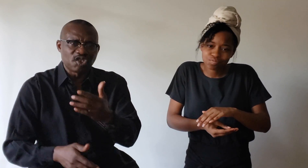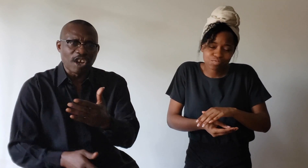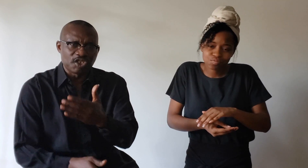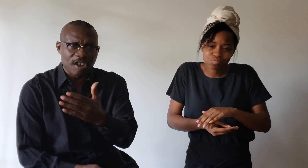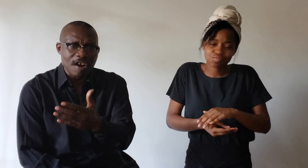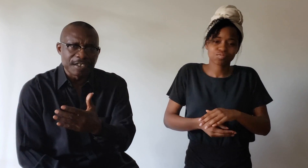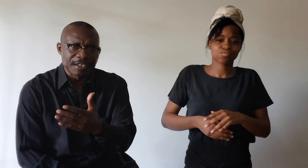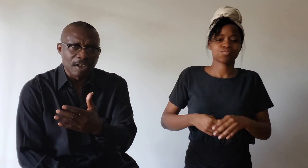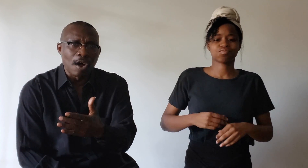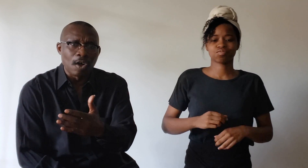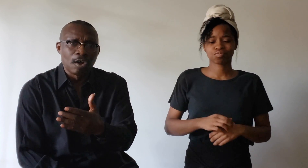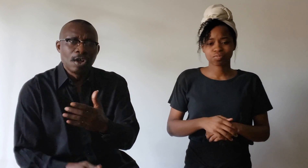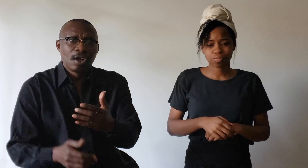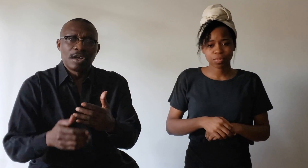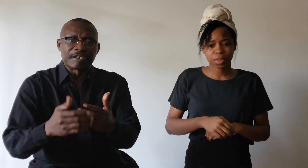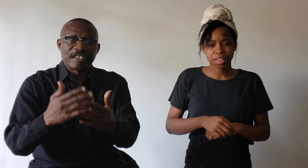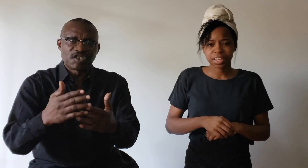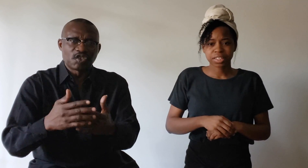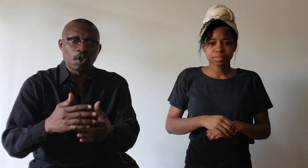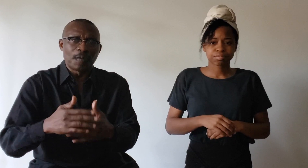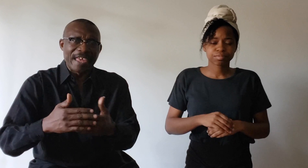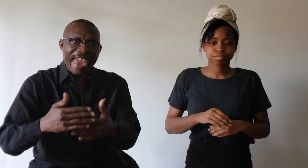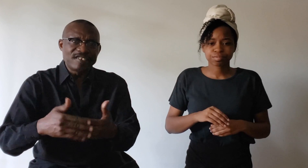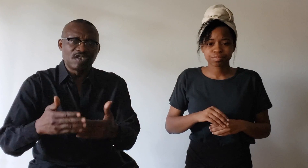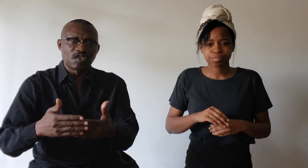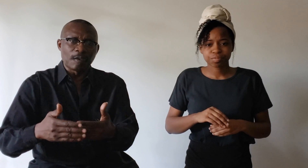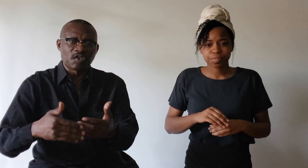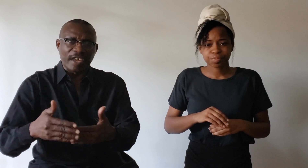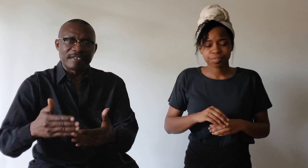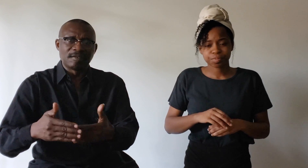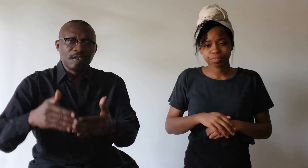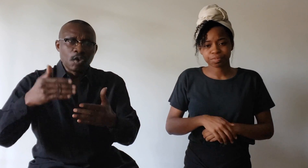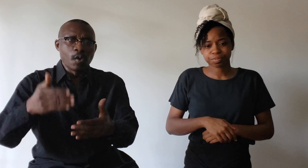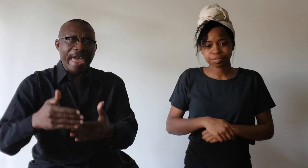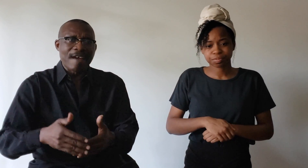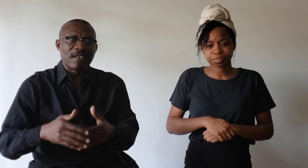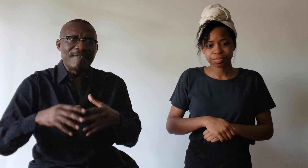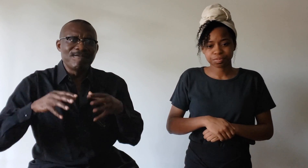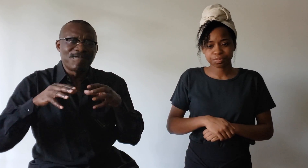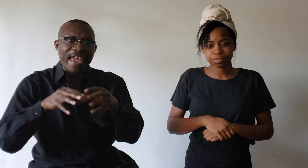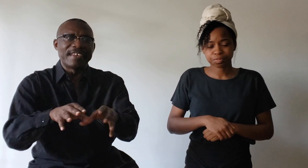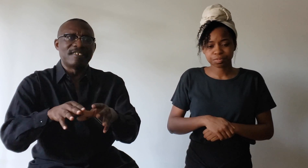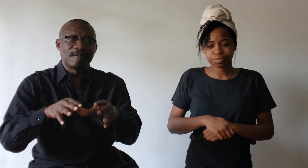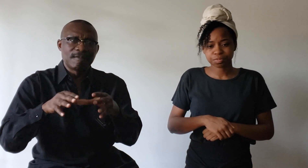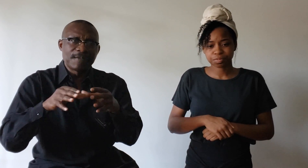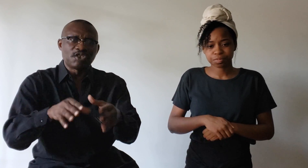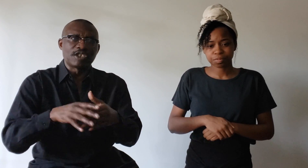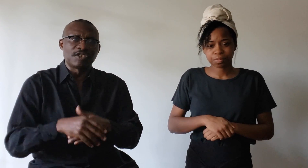such carnal or Christians or the agents of Satan who have invaded the church.